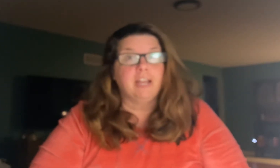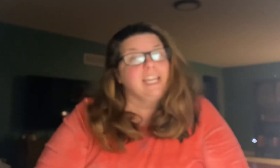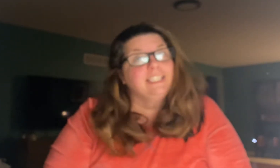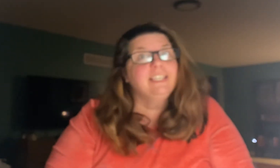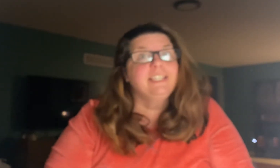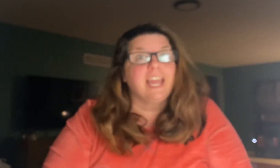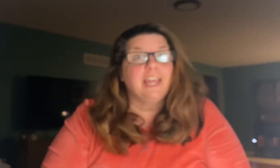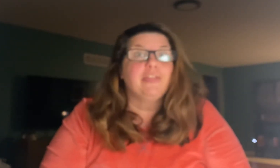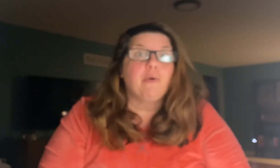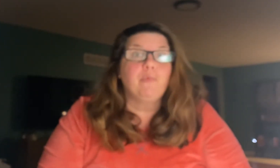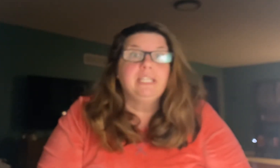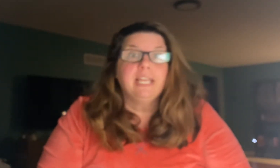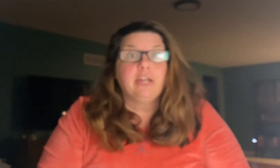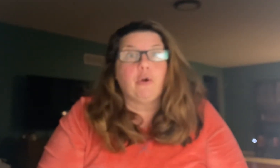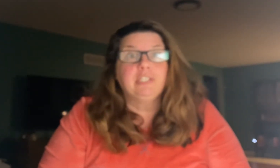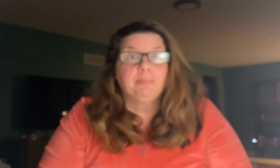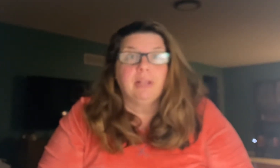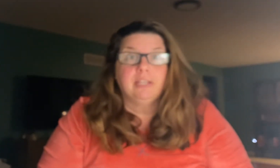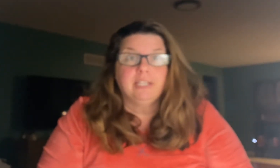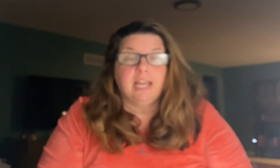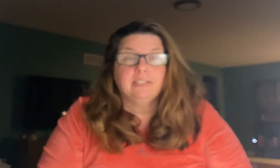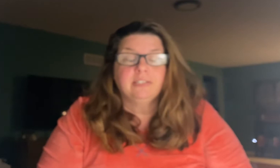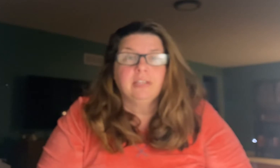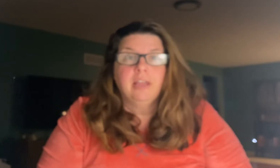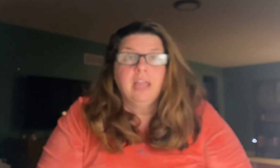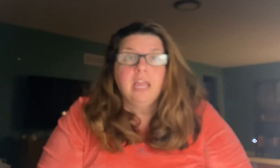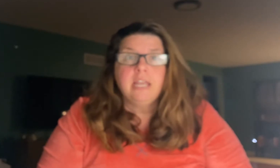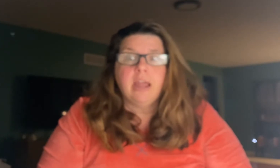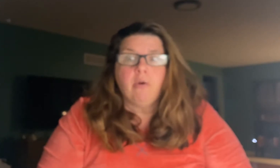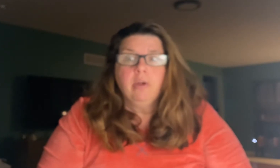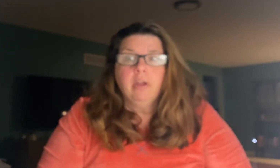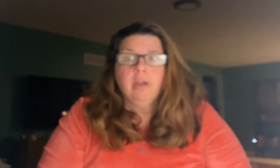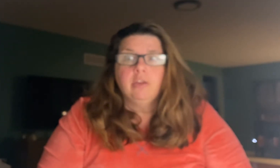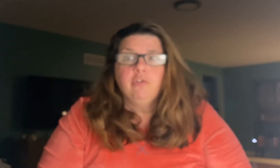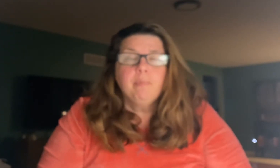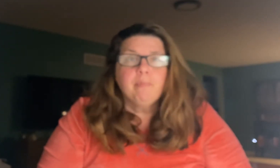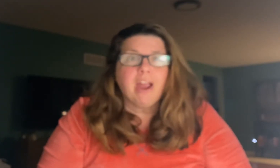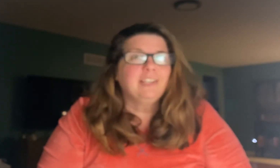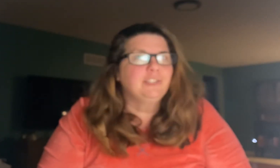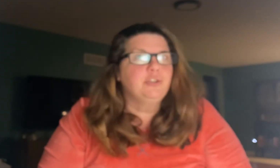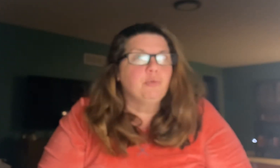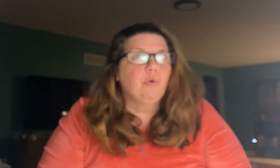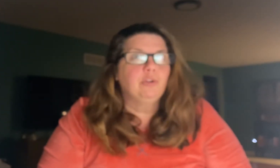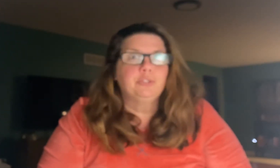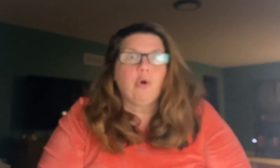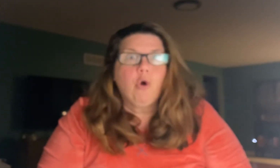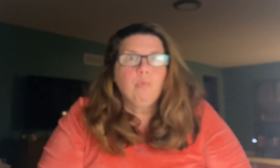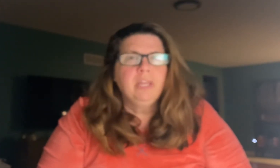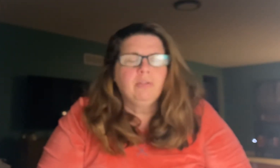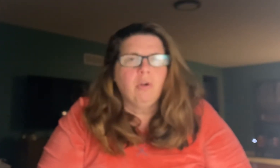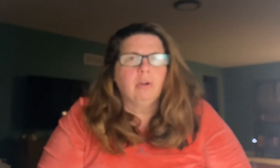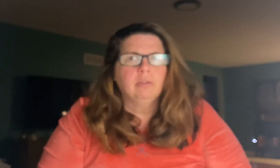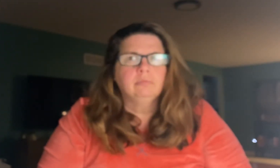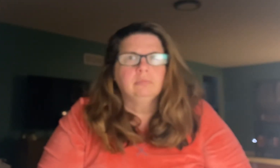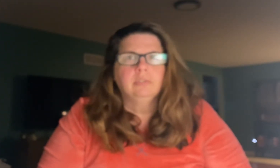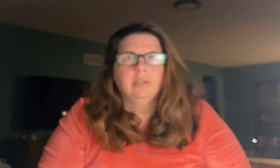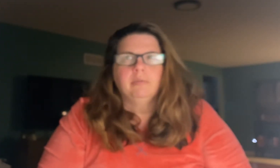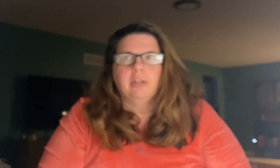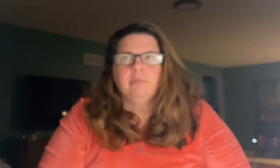is the day that we take our spelling test. Now, you've been practicing your words all week long, and you might